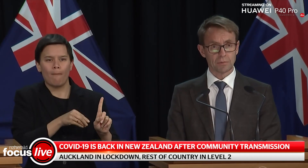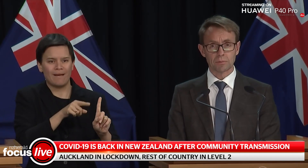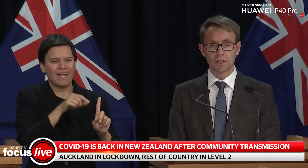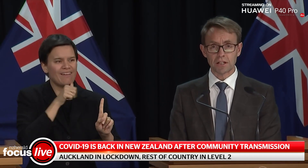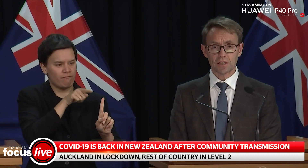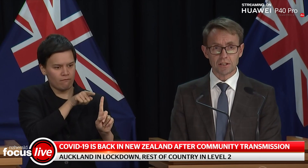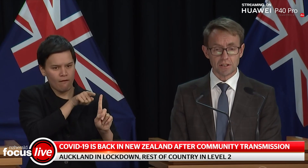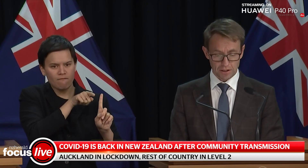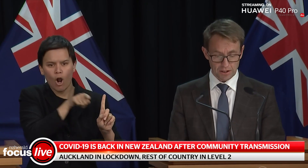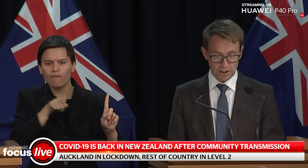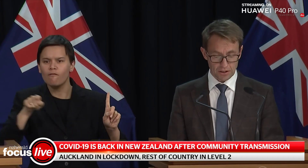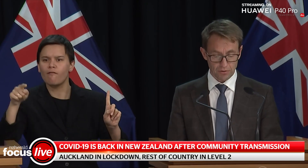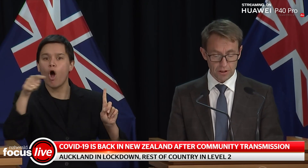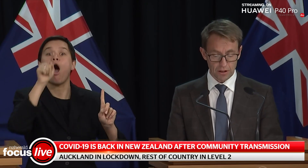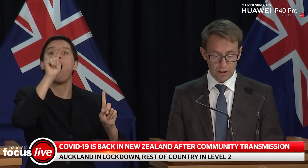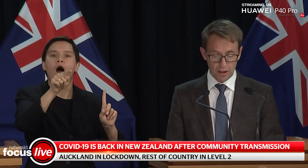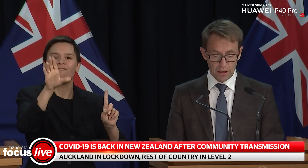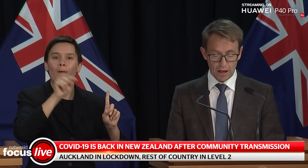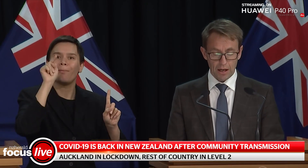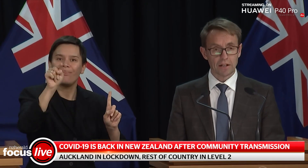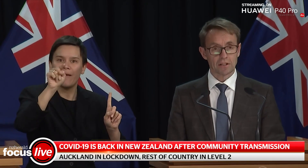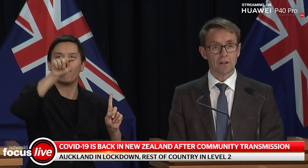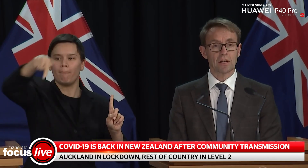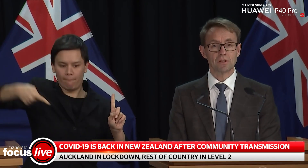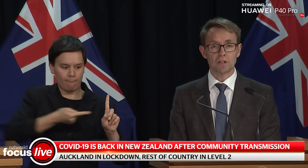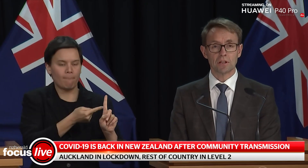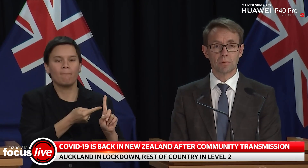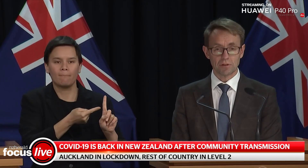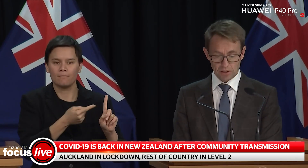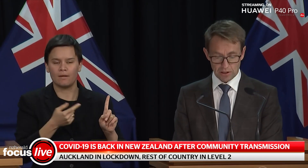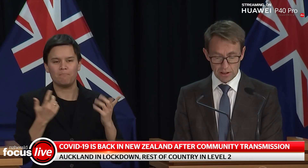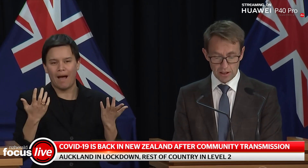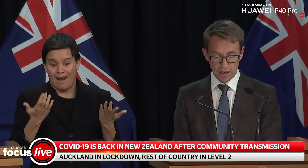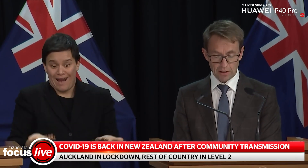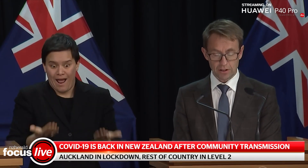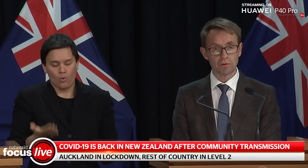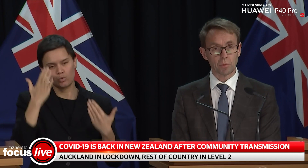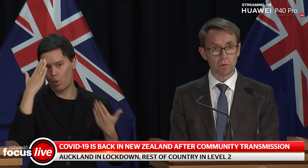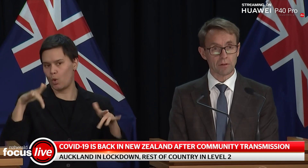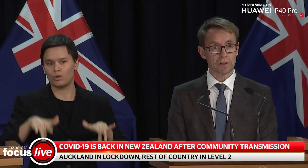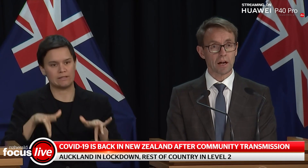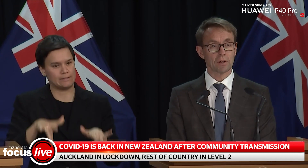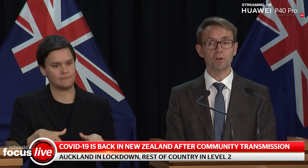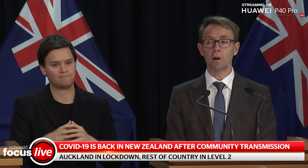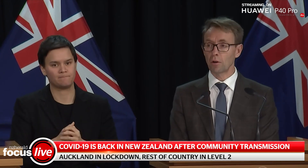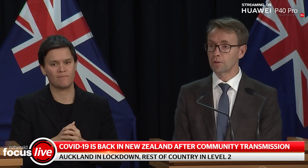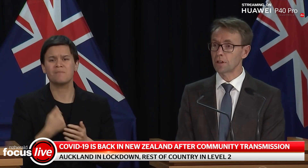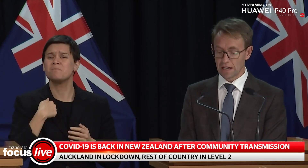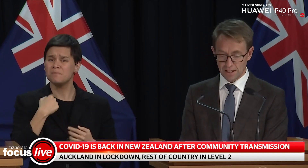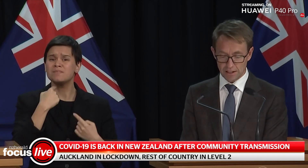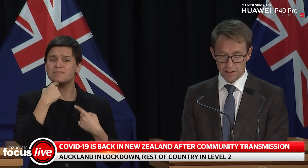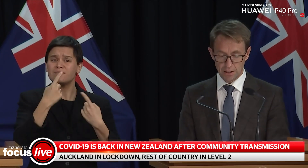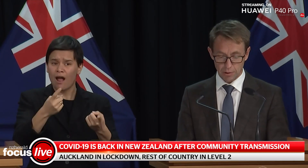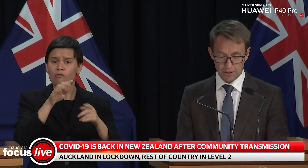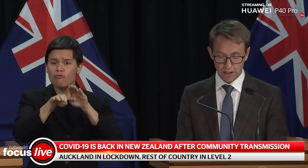flu-like symptoms getting tested. Testing is free. And as I have said previously, and it's even more relevant now, if you are offered